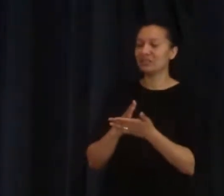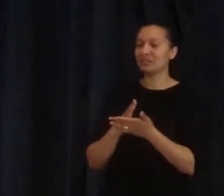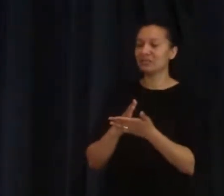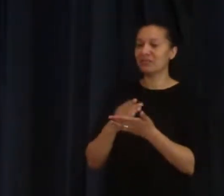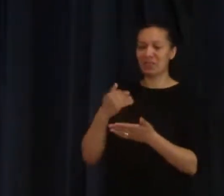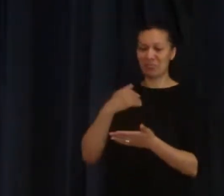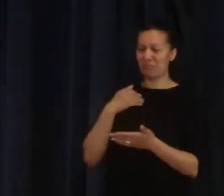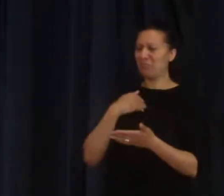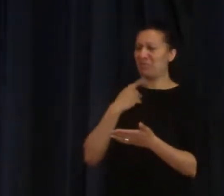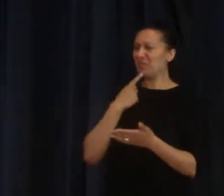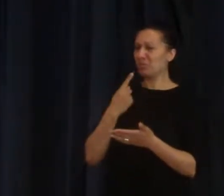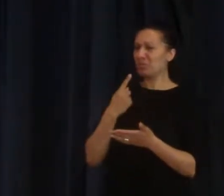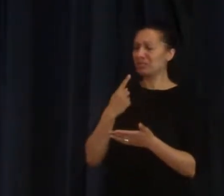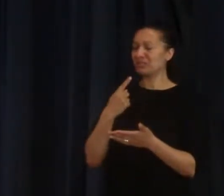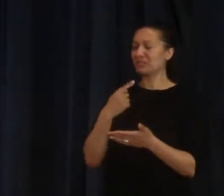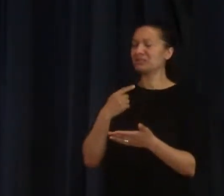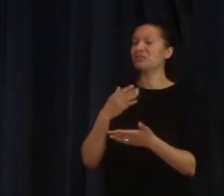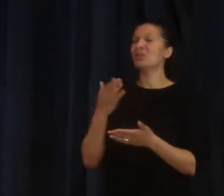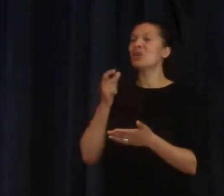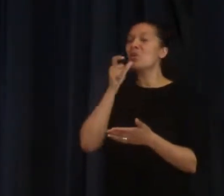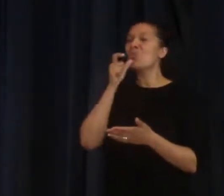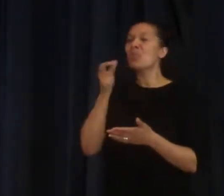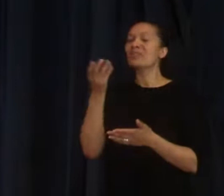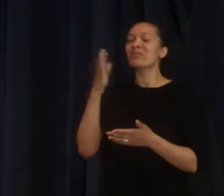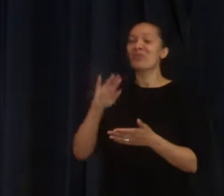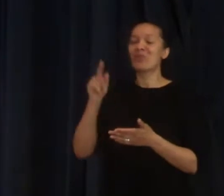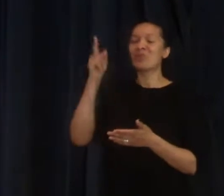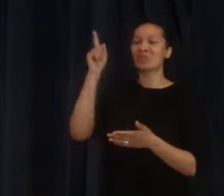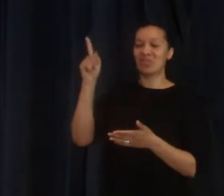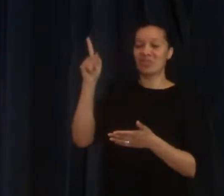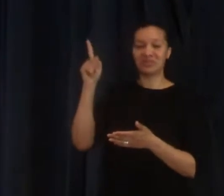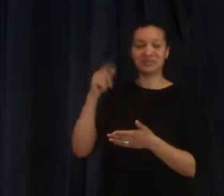That's the Holy Spirit giving me that gift to share that.